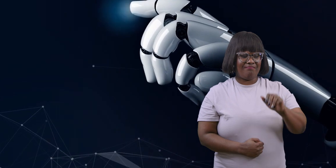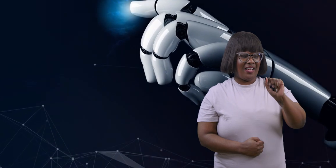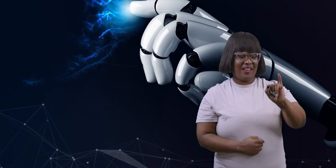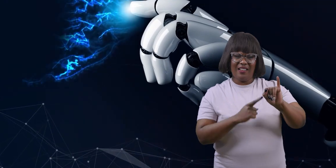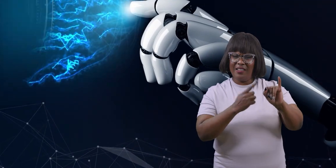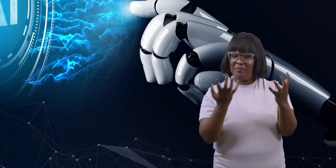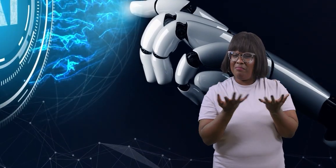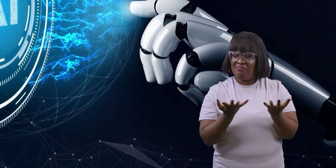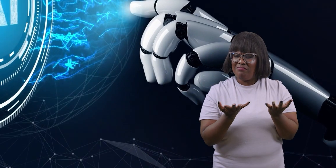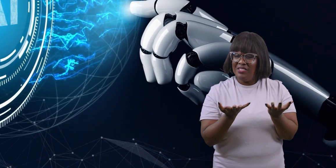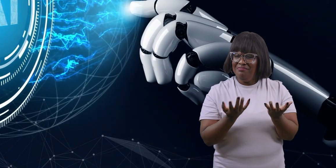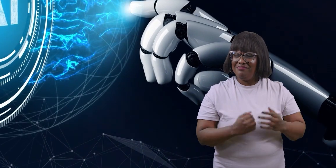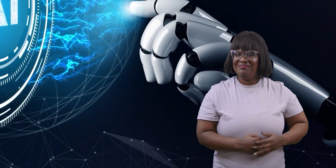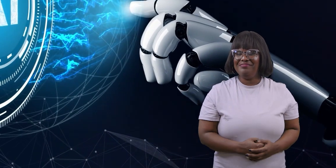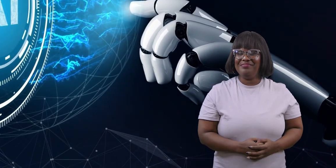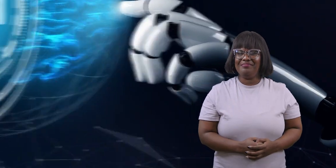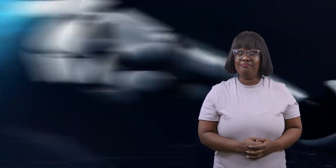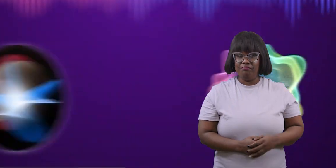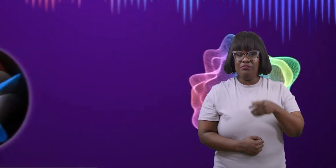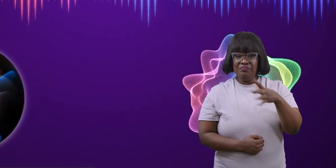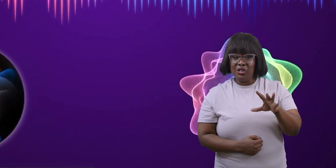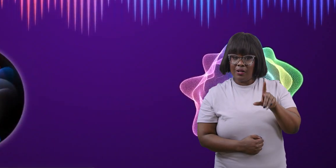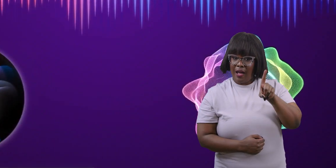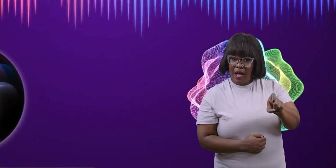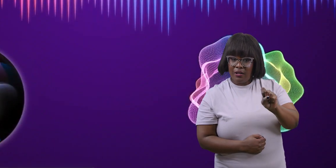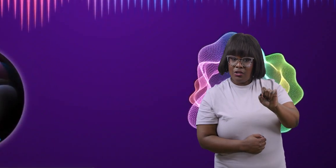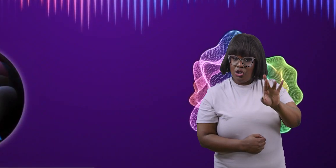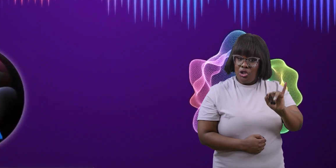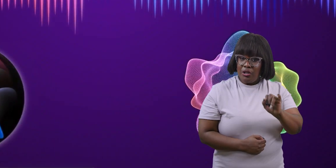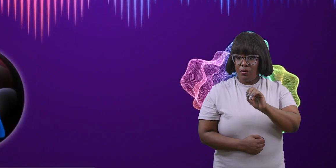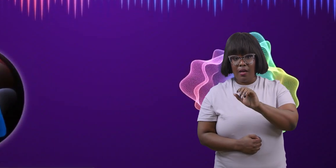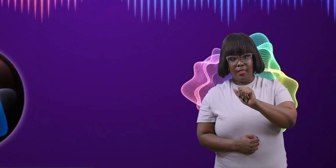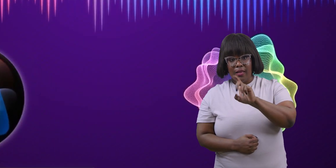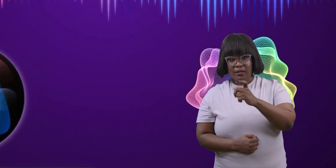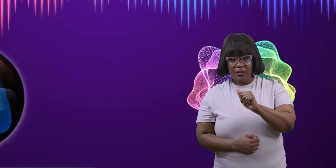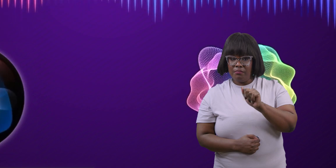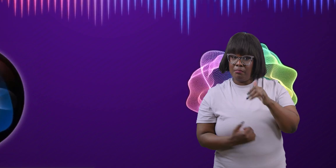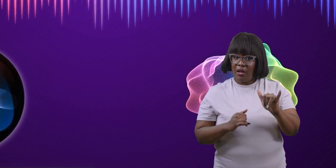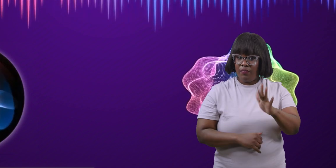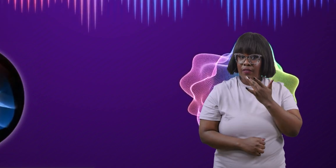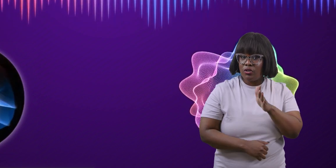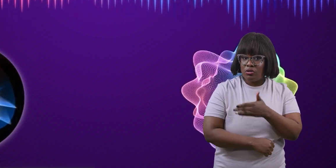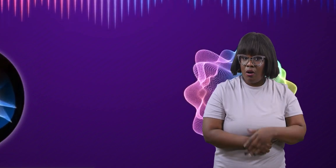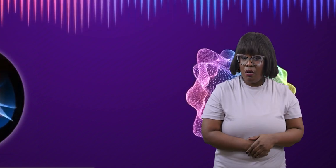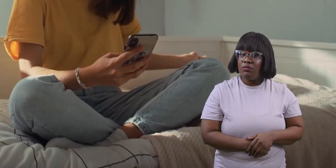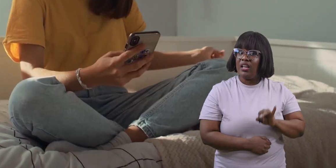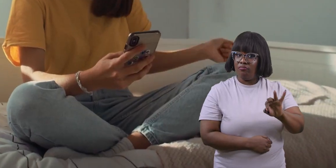What is AI? Have you ever asked Siri or Alexa to play your favorite song? If